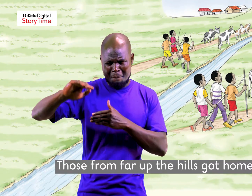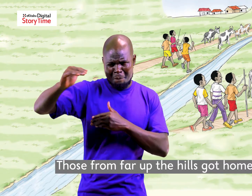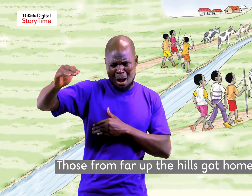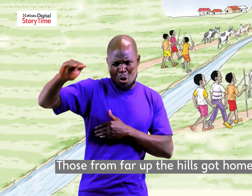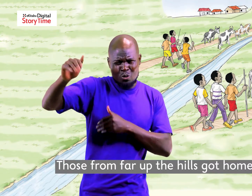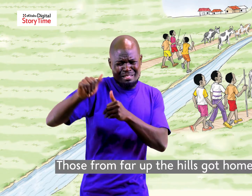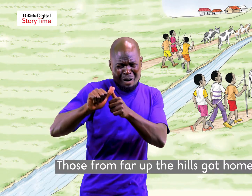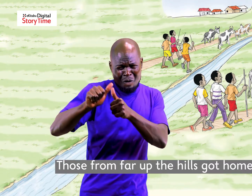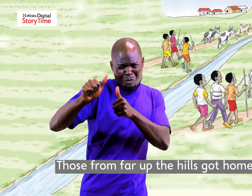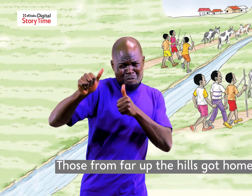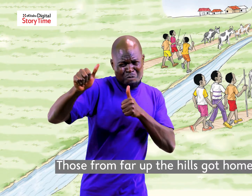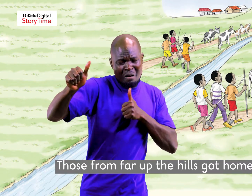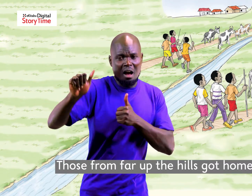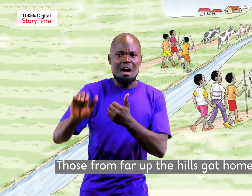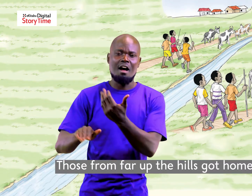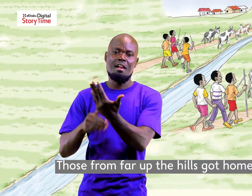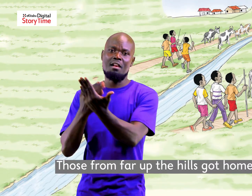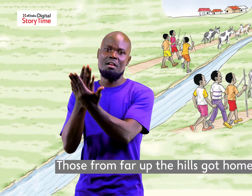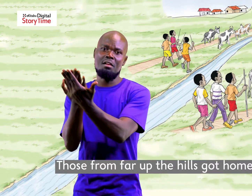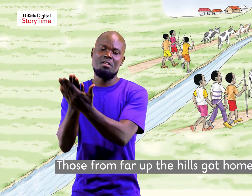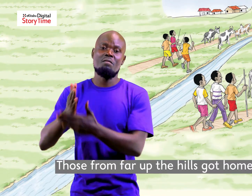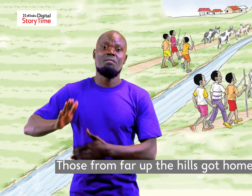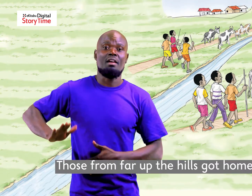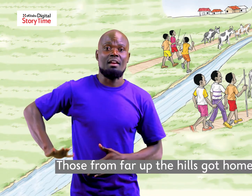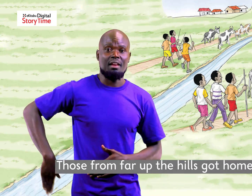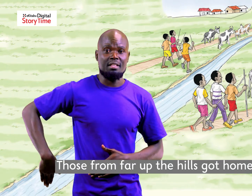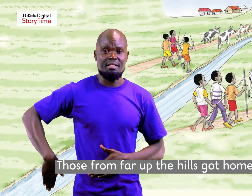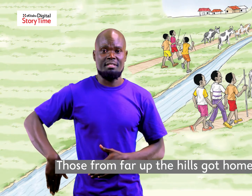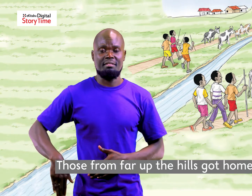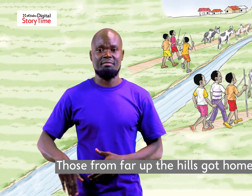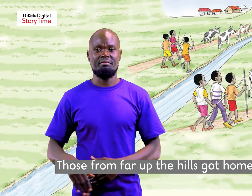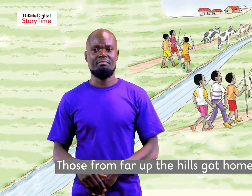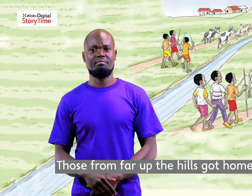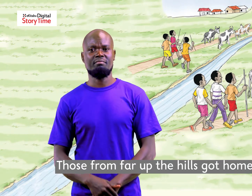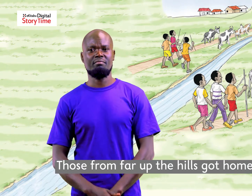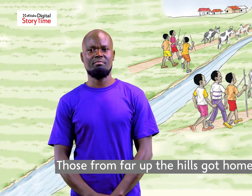those from far up the hills got home last